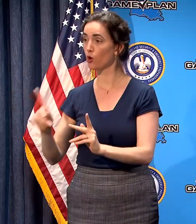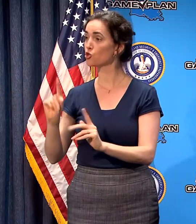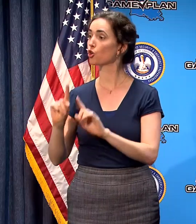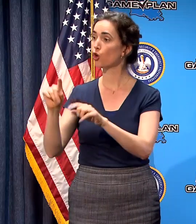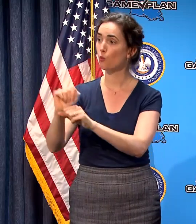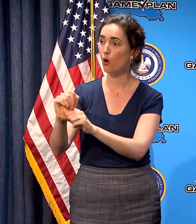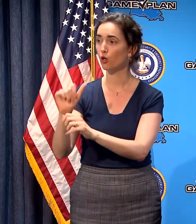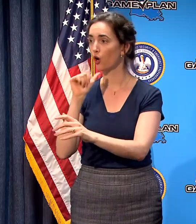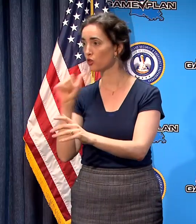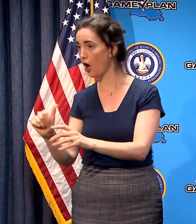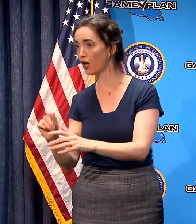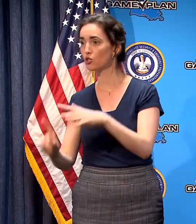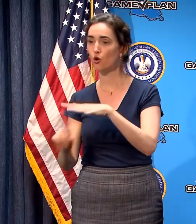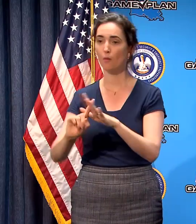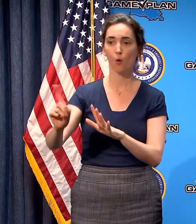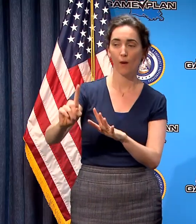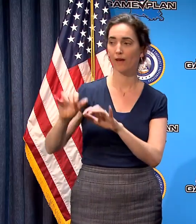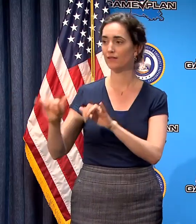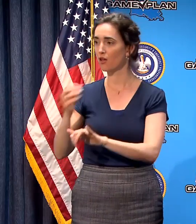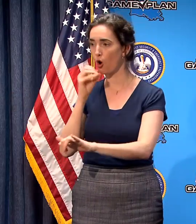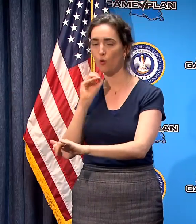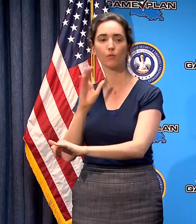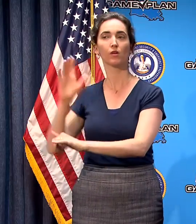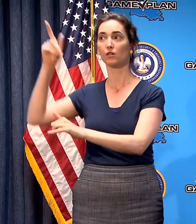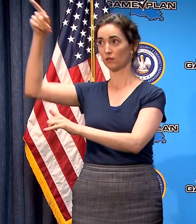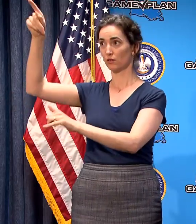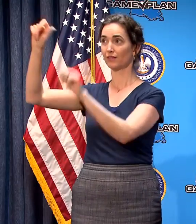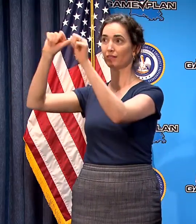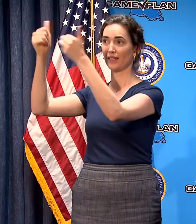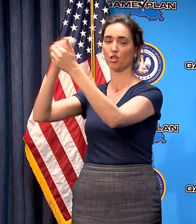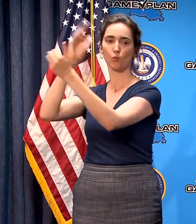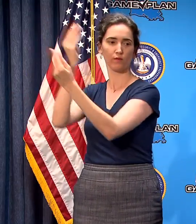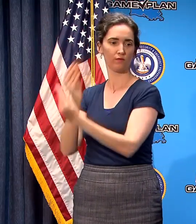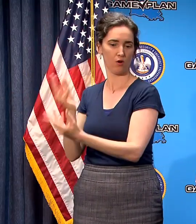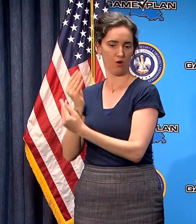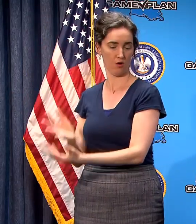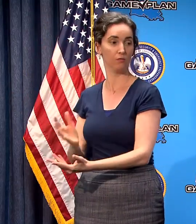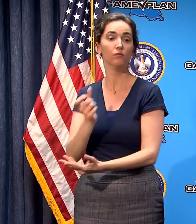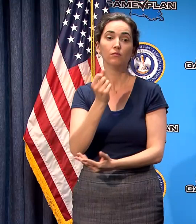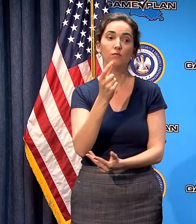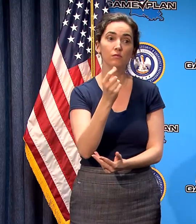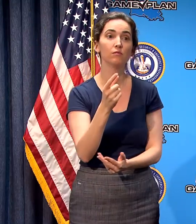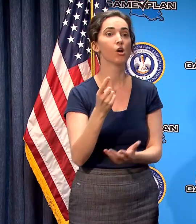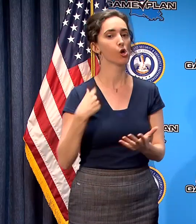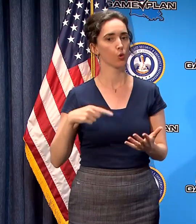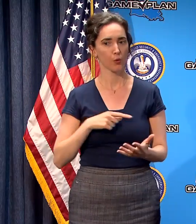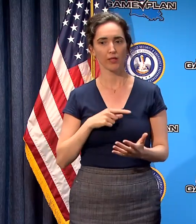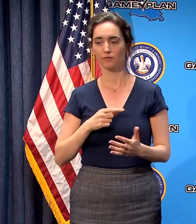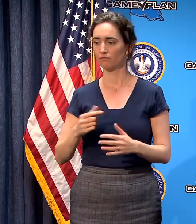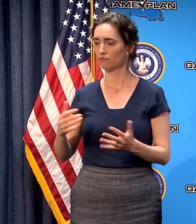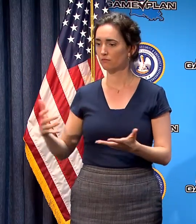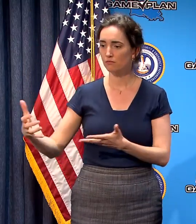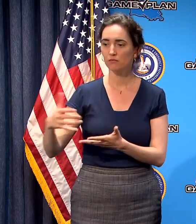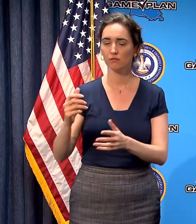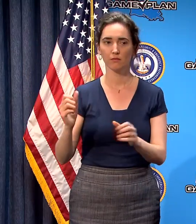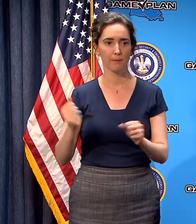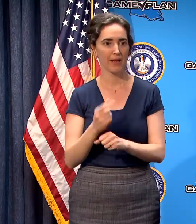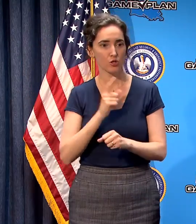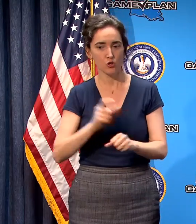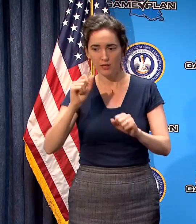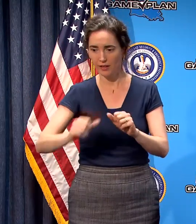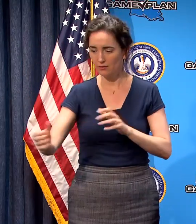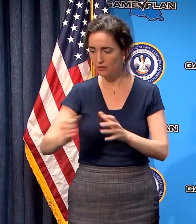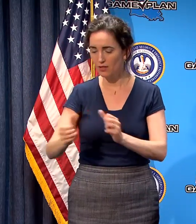where they're to report or whether they're to stay at home we are ramping up our capacity for people to be able to work from home and it was